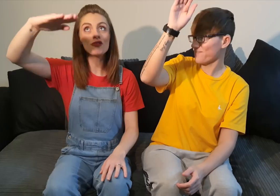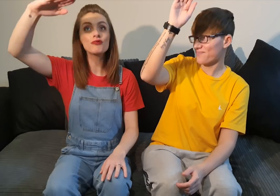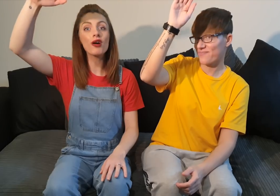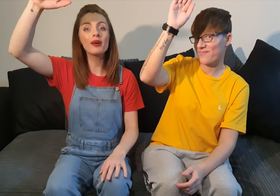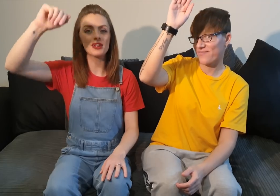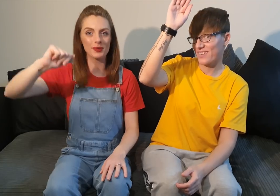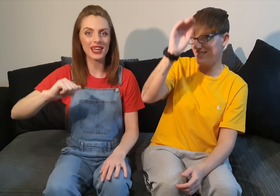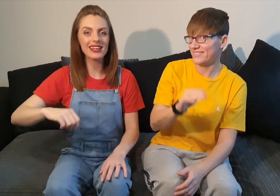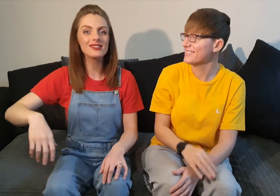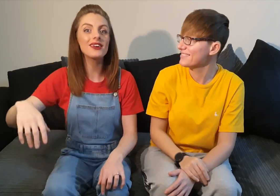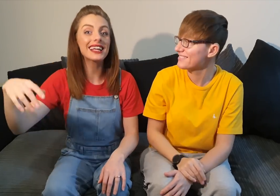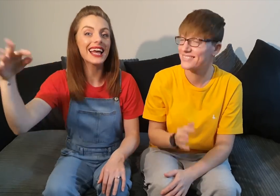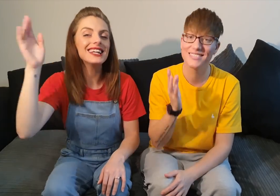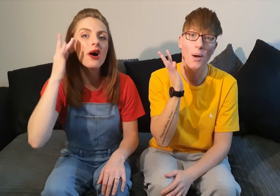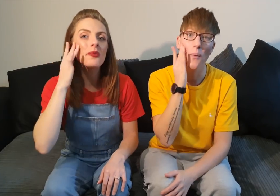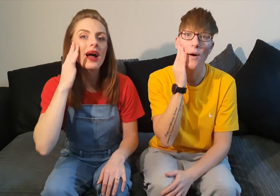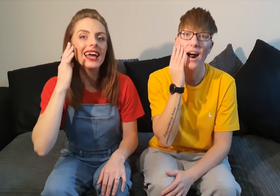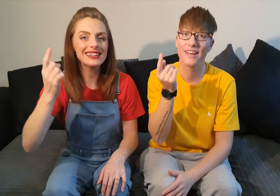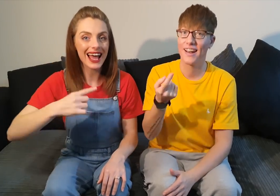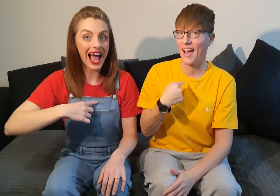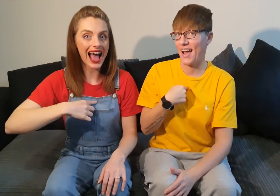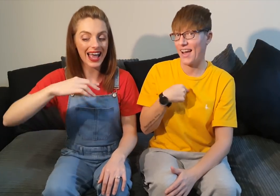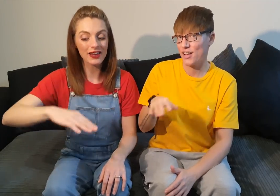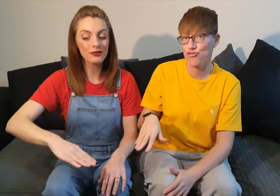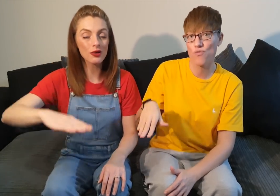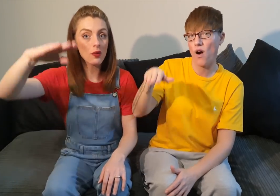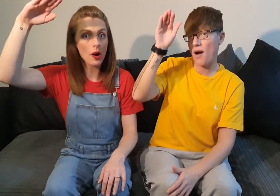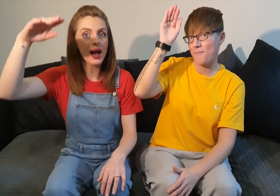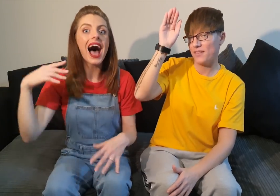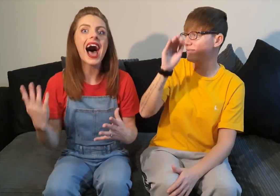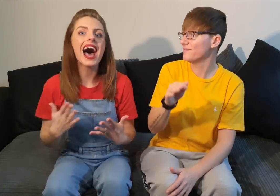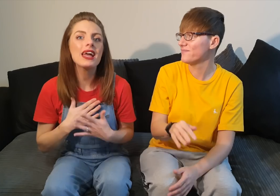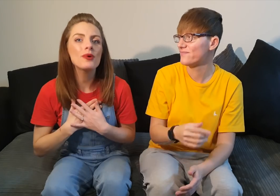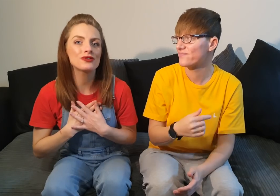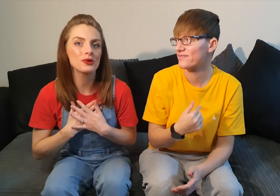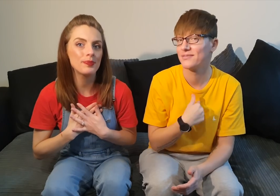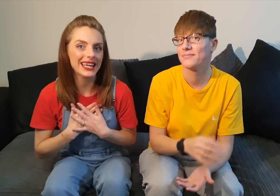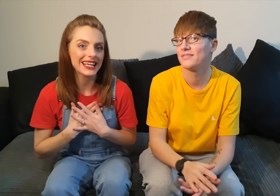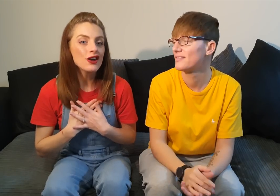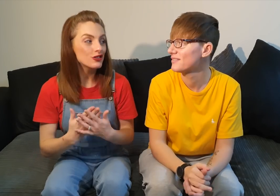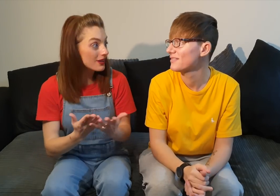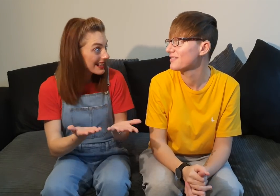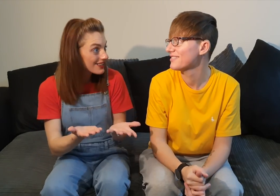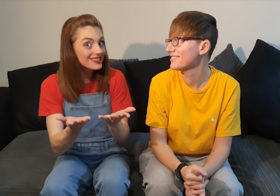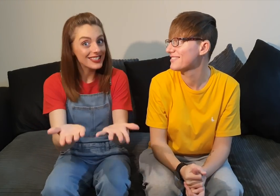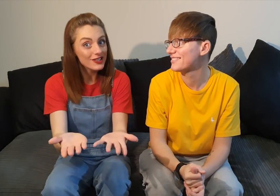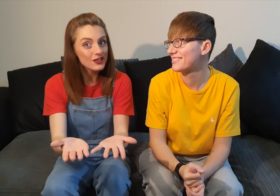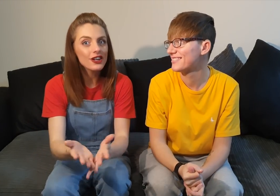growing up okay so again when I grow up I want to be so let us teach you